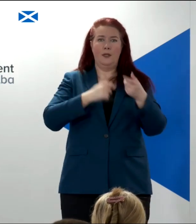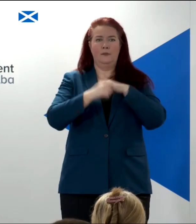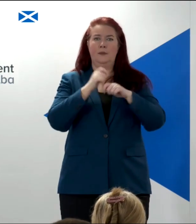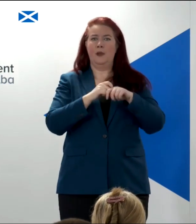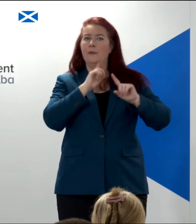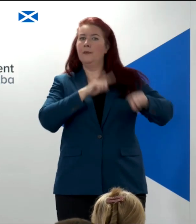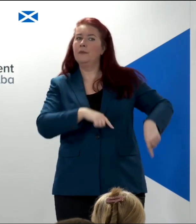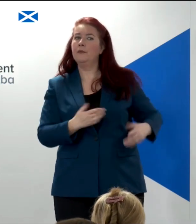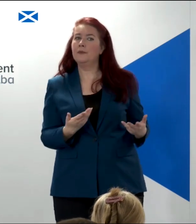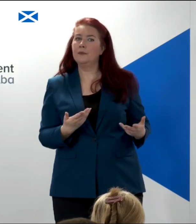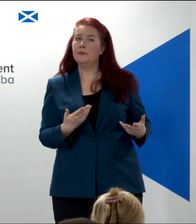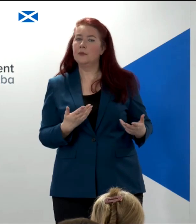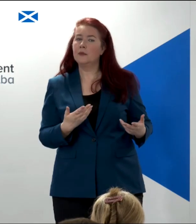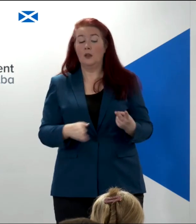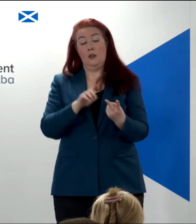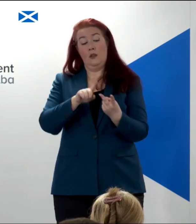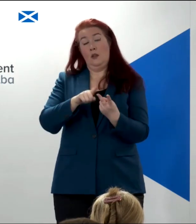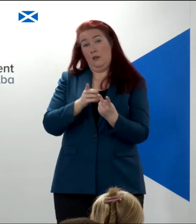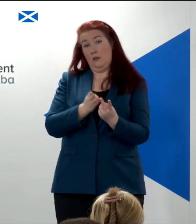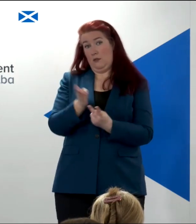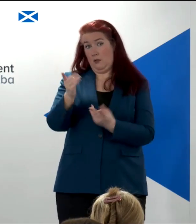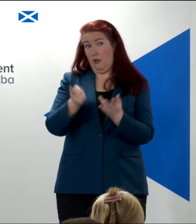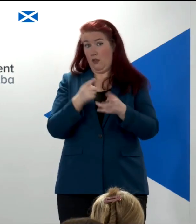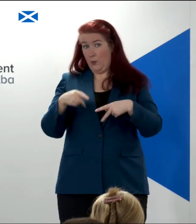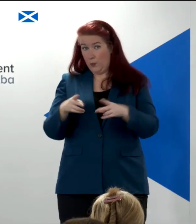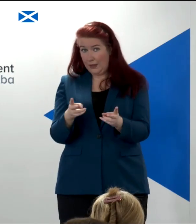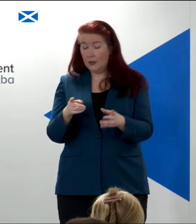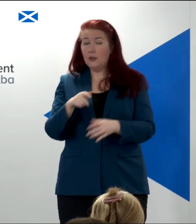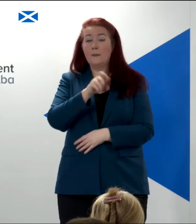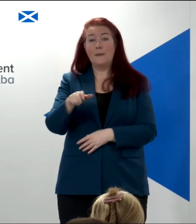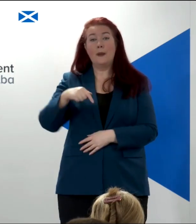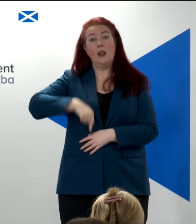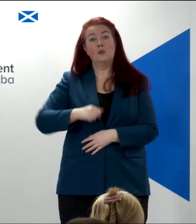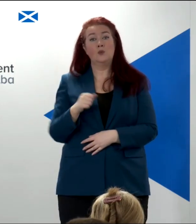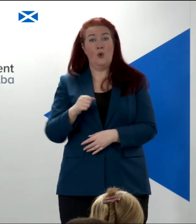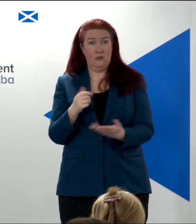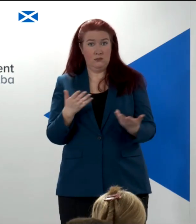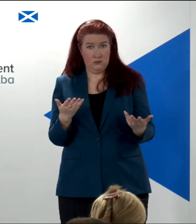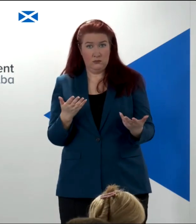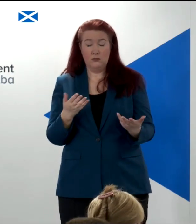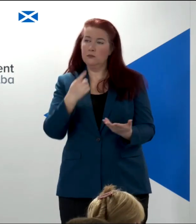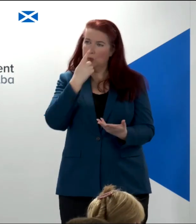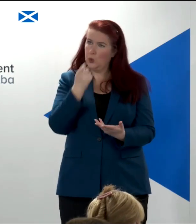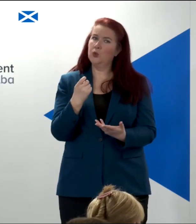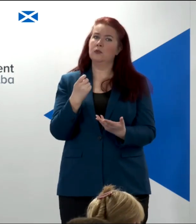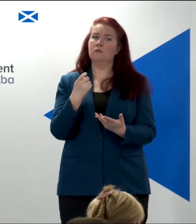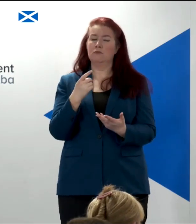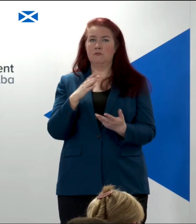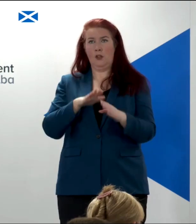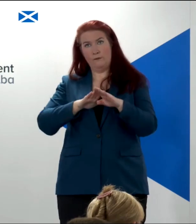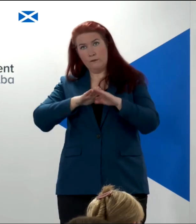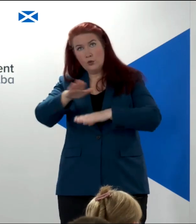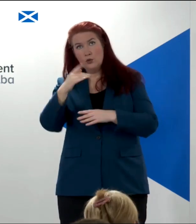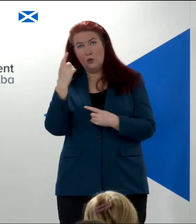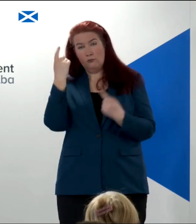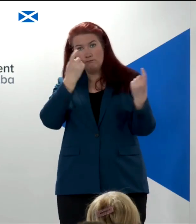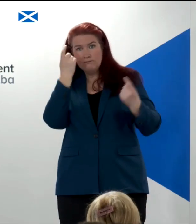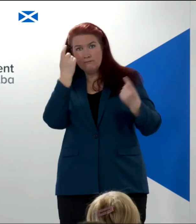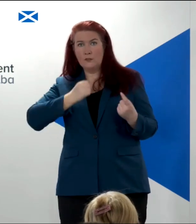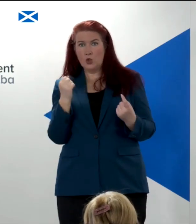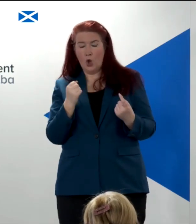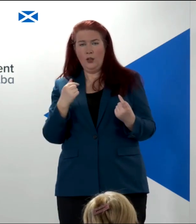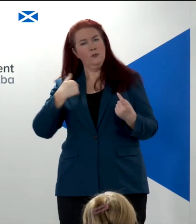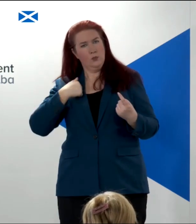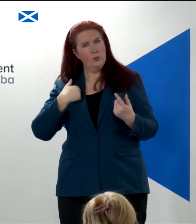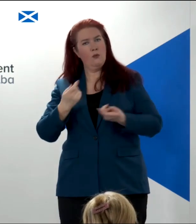The alternative is for people in Scotland to take our country's future into our own